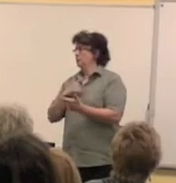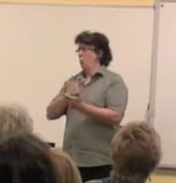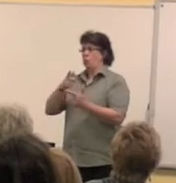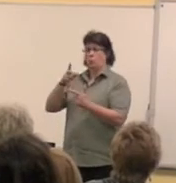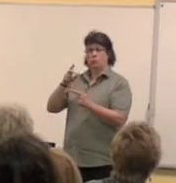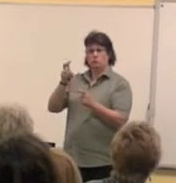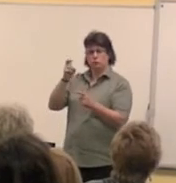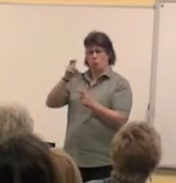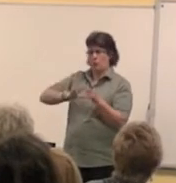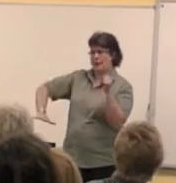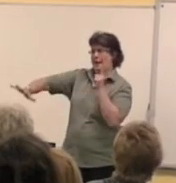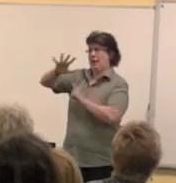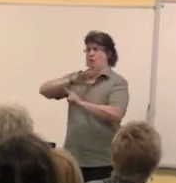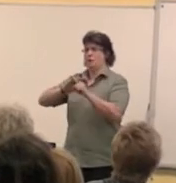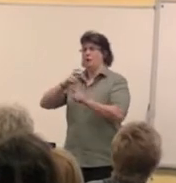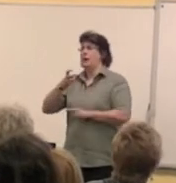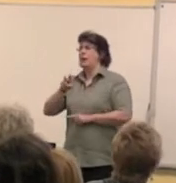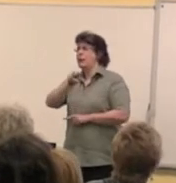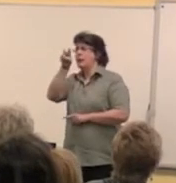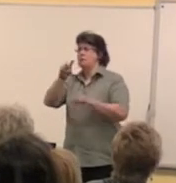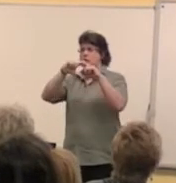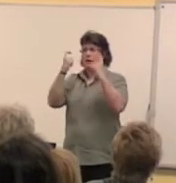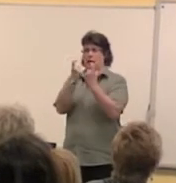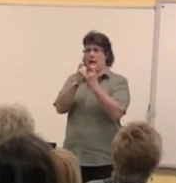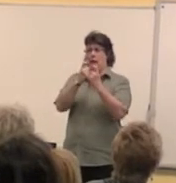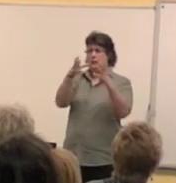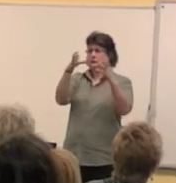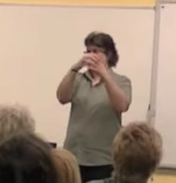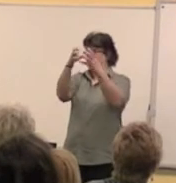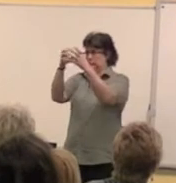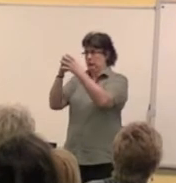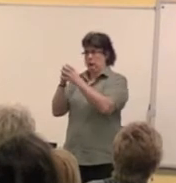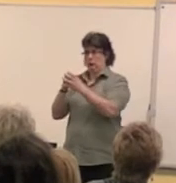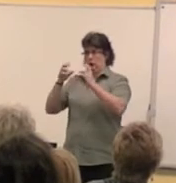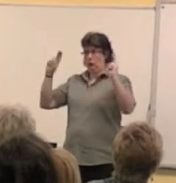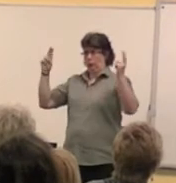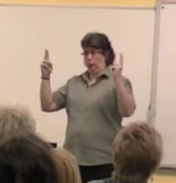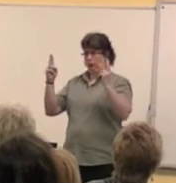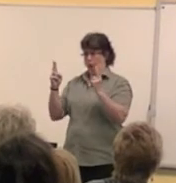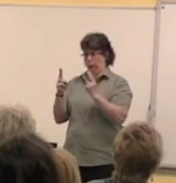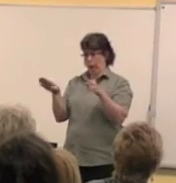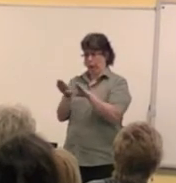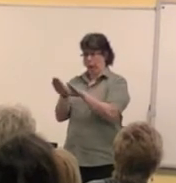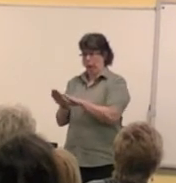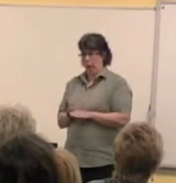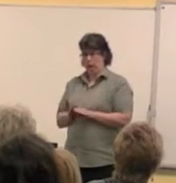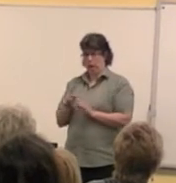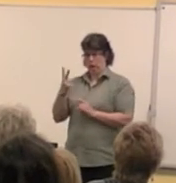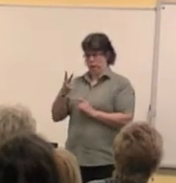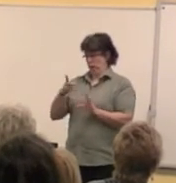in self-content and Saffir are closing very often. Two years ago, there were nine classes throughout the whole